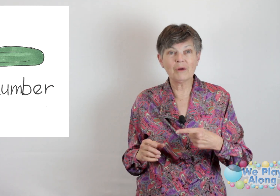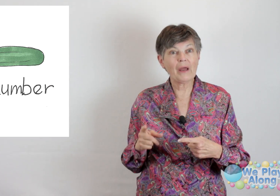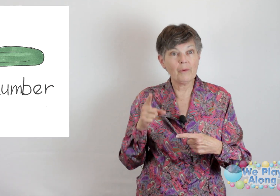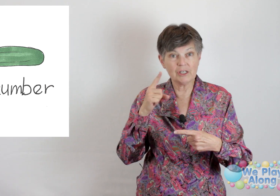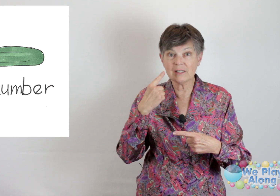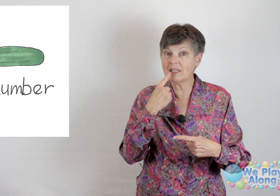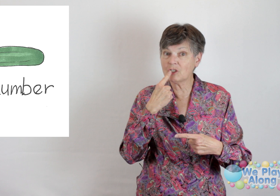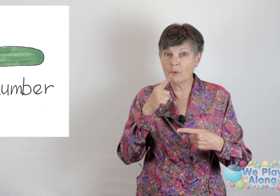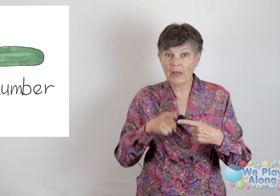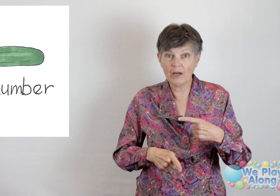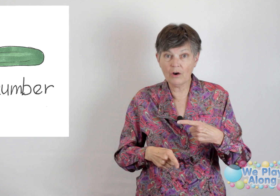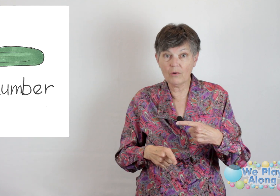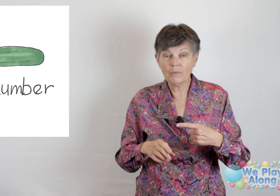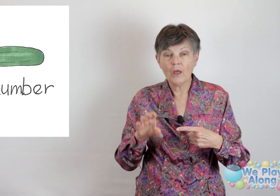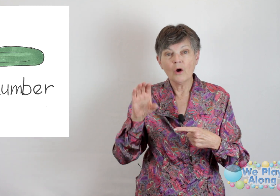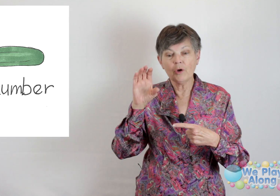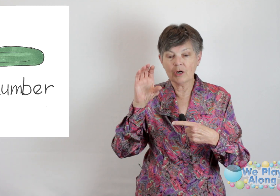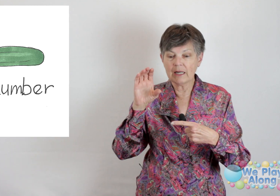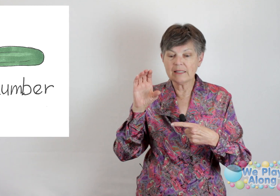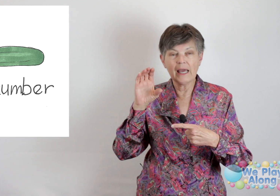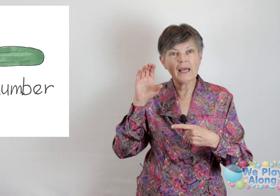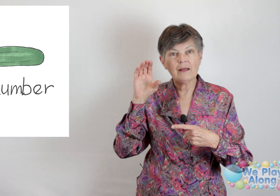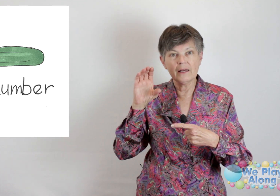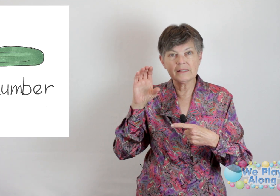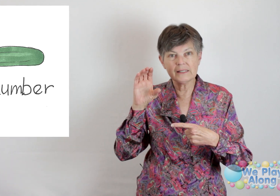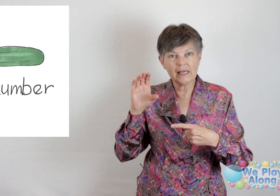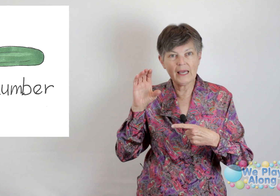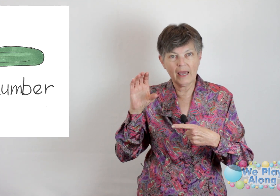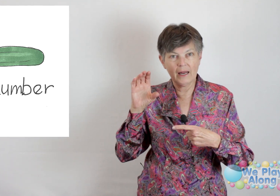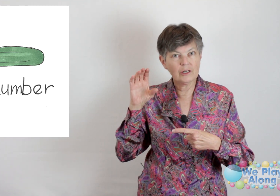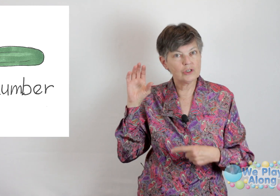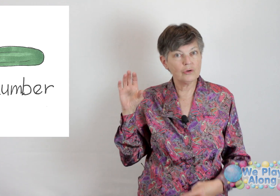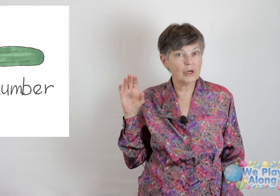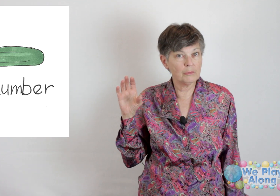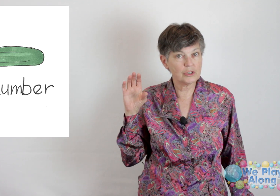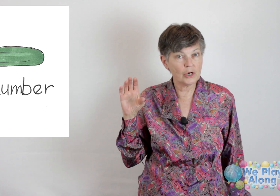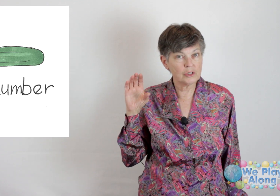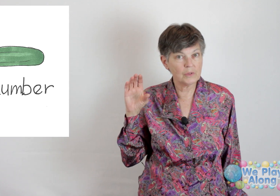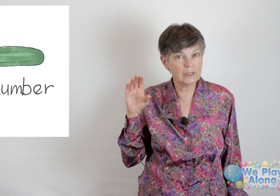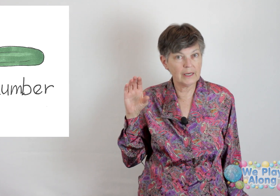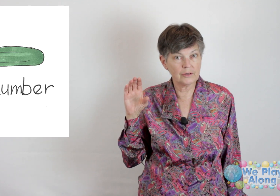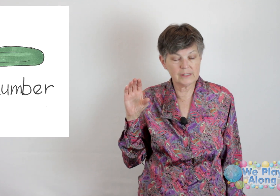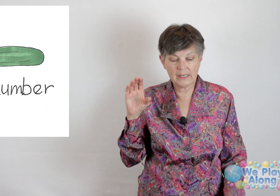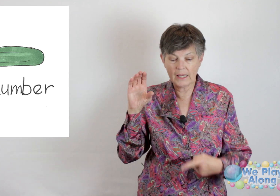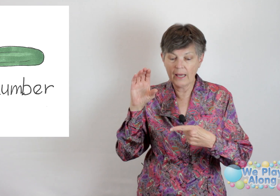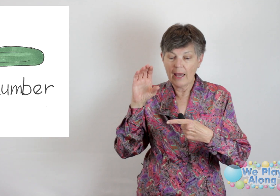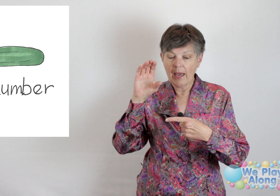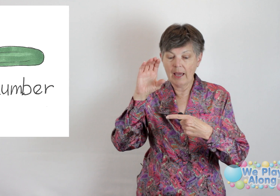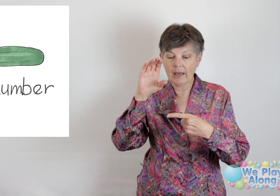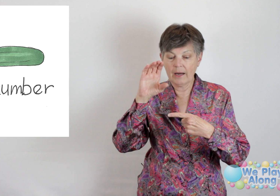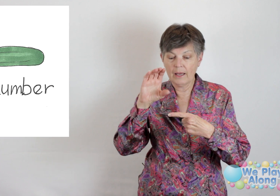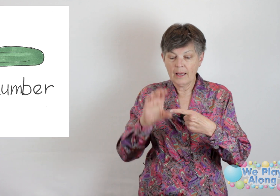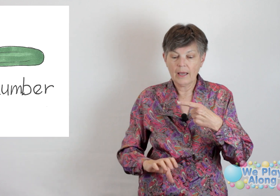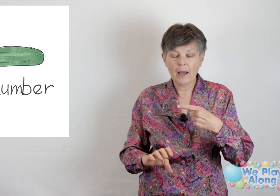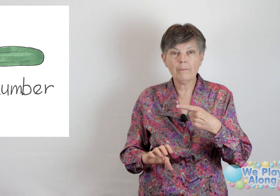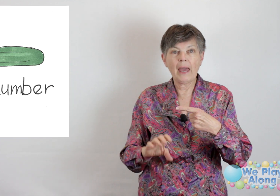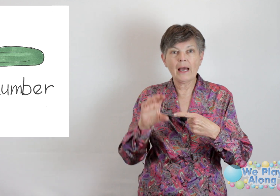remember how we just did tomato, where you're going to take a C hand, because cucumber starts with the letter C, and kind of come past